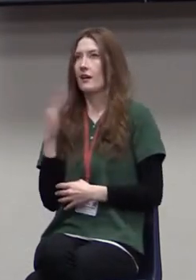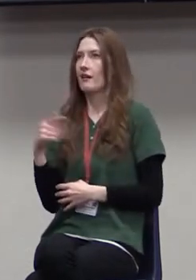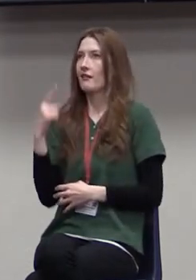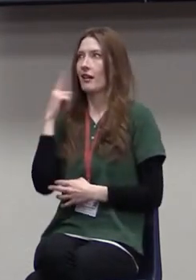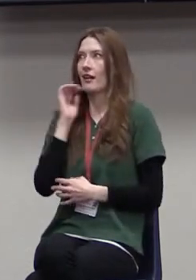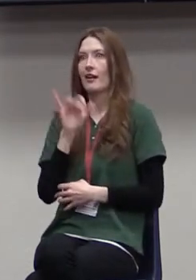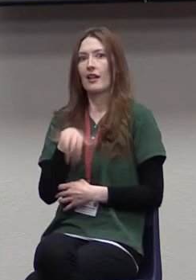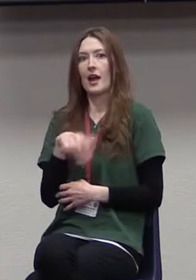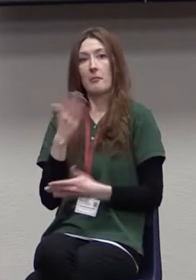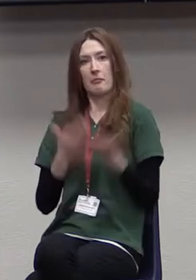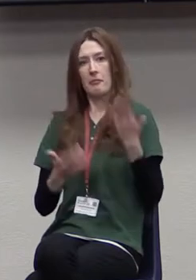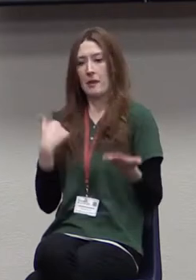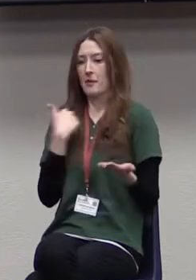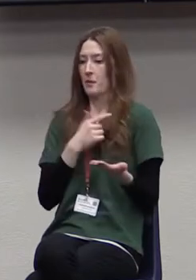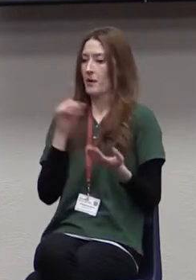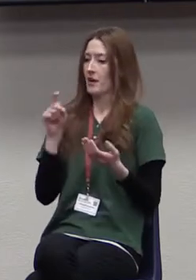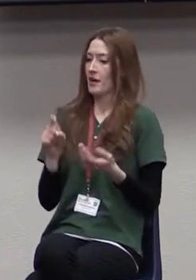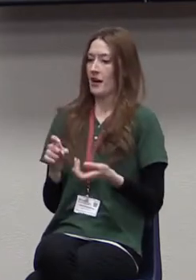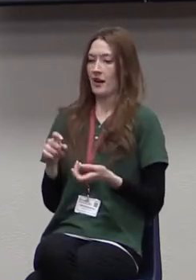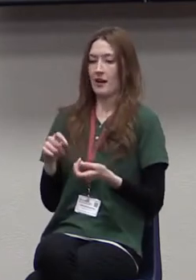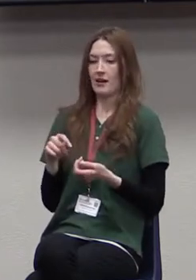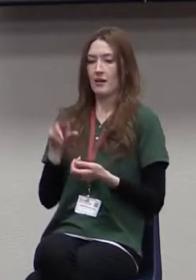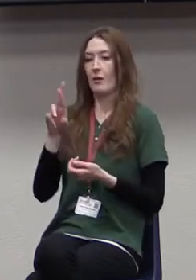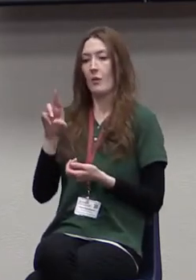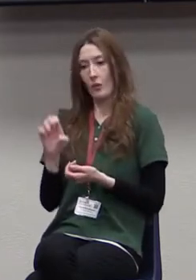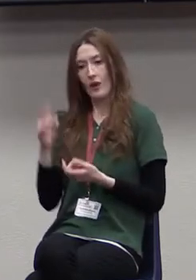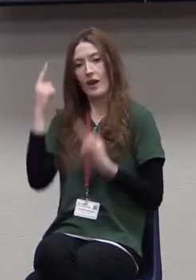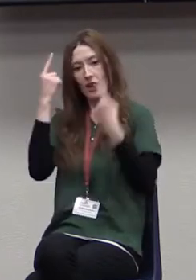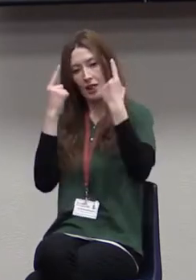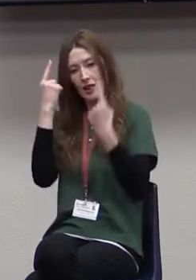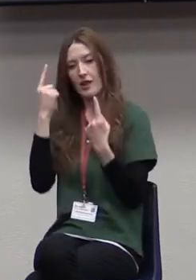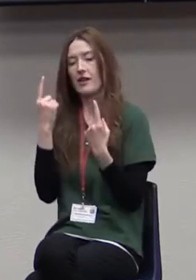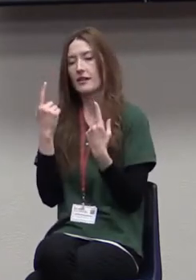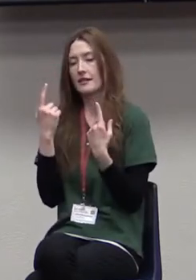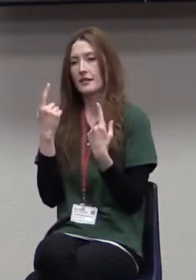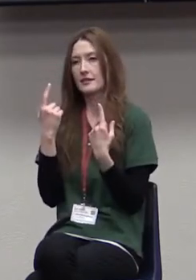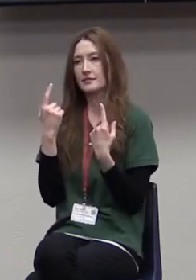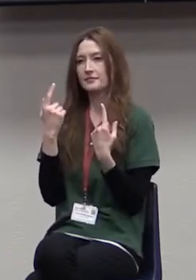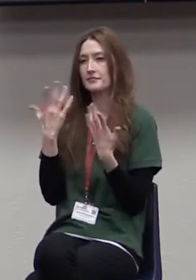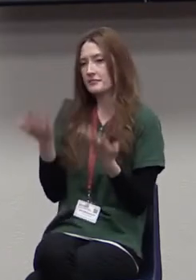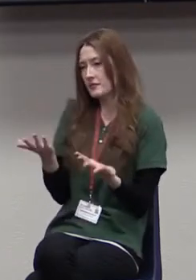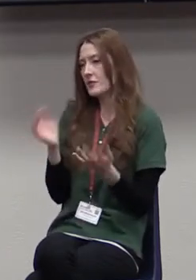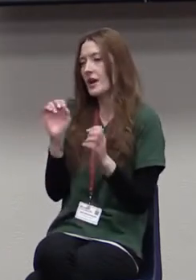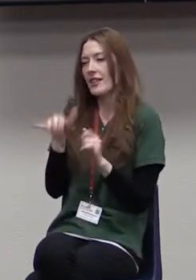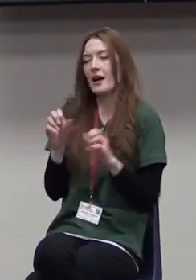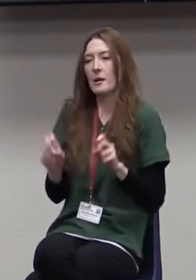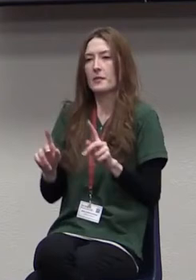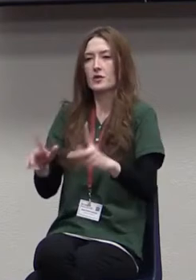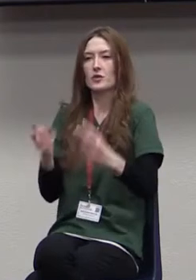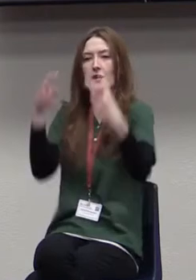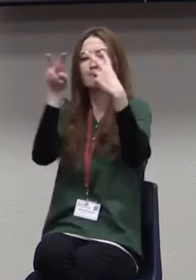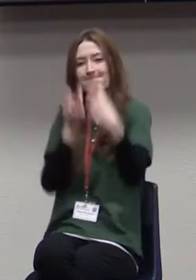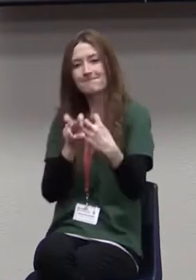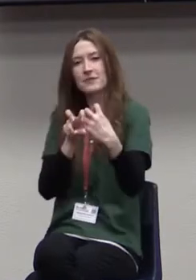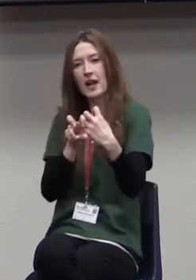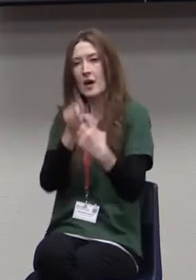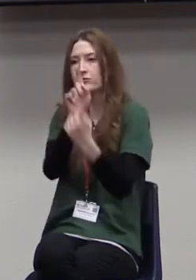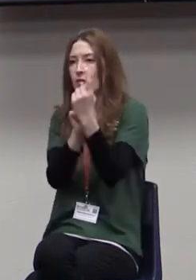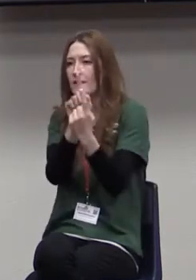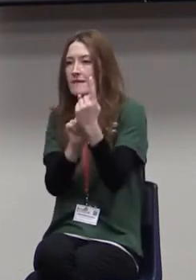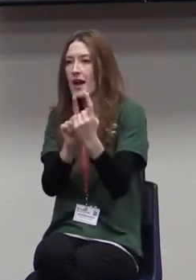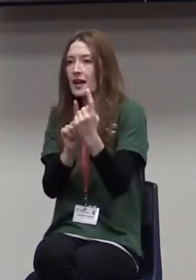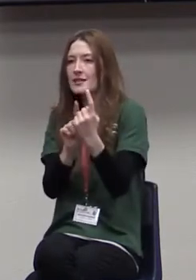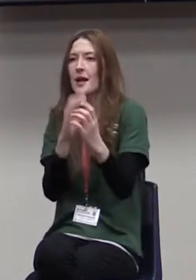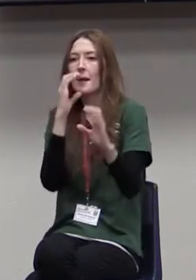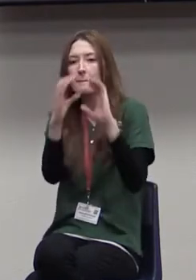need to maybe rethink how we're going to do something. And so just that opportunity to sit with them face-to-face will make all the difference in the